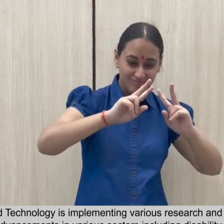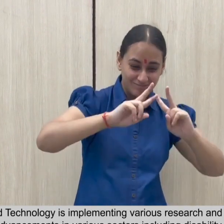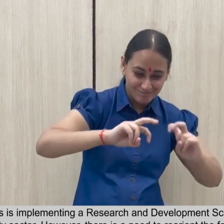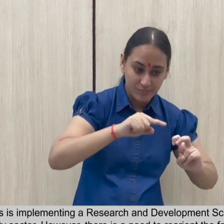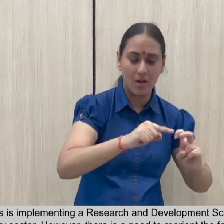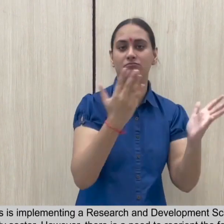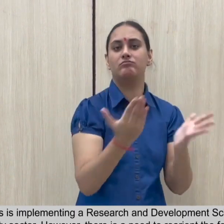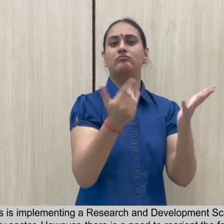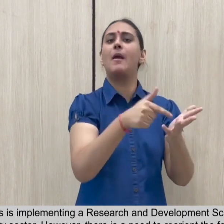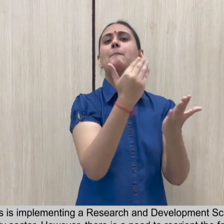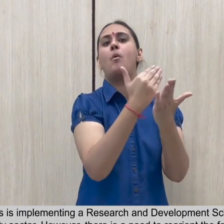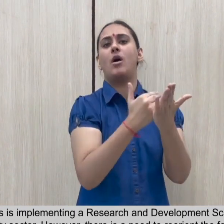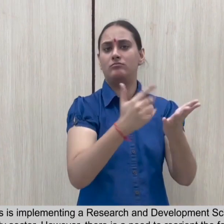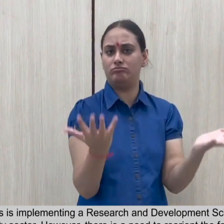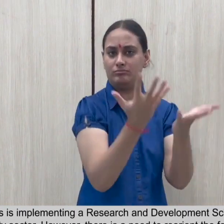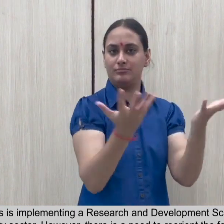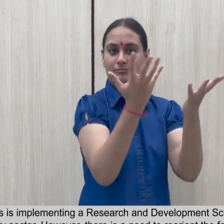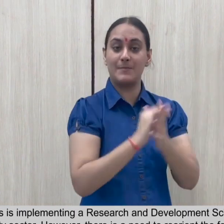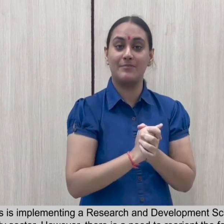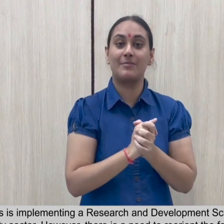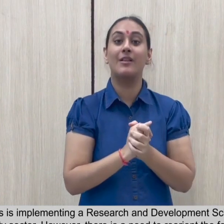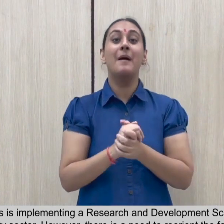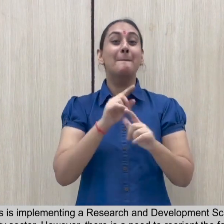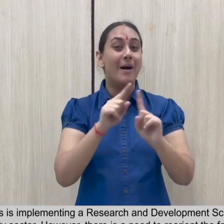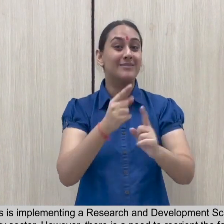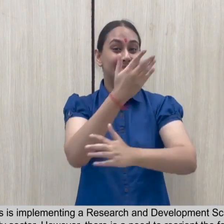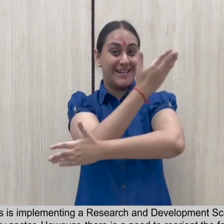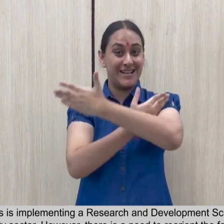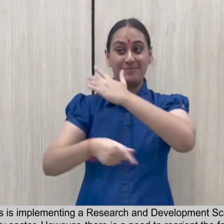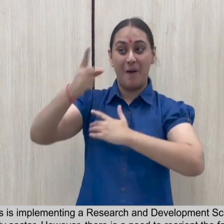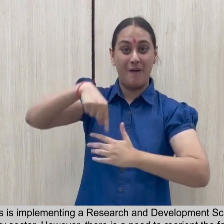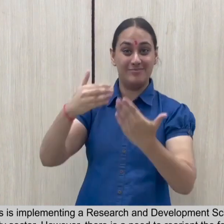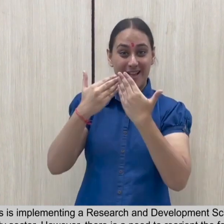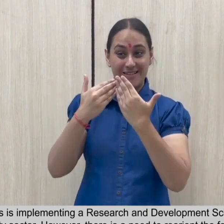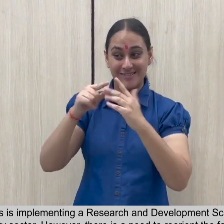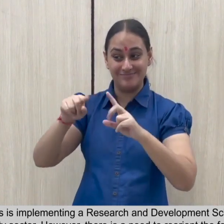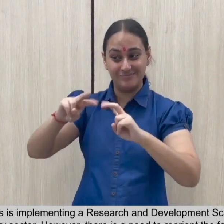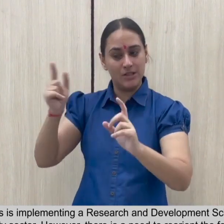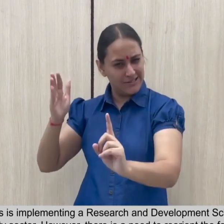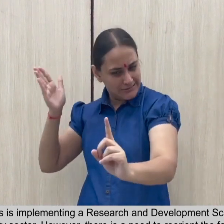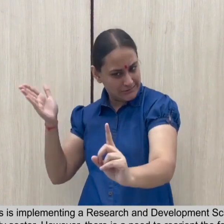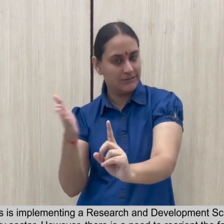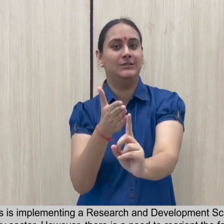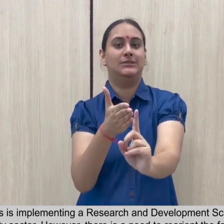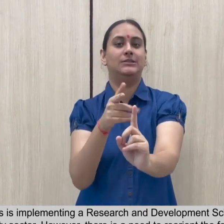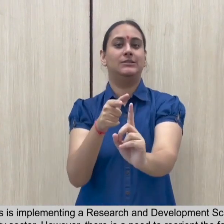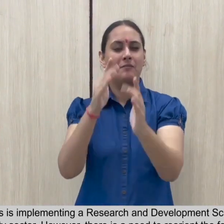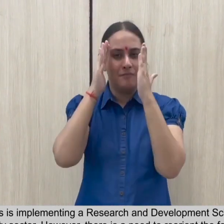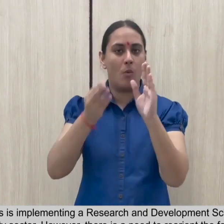Department of Empowerment of PWDs is implementing a research and development scheme for promoting research and studies